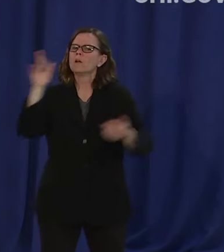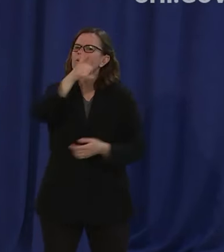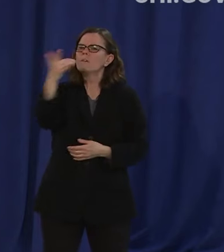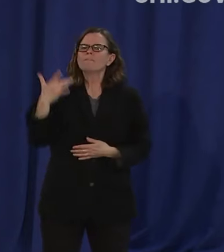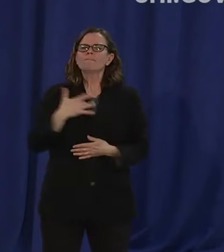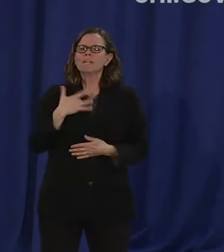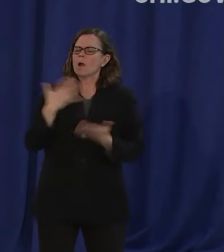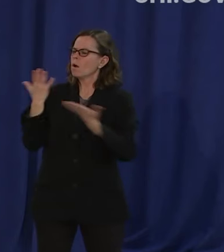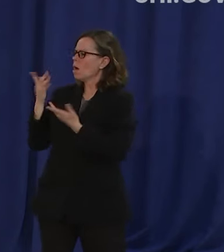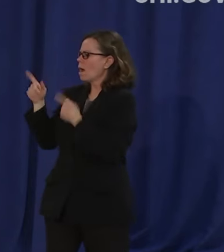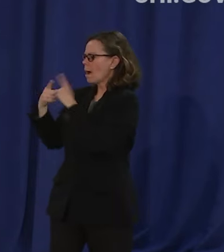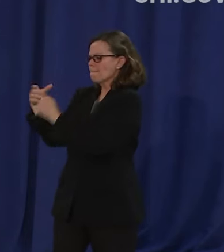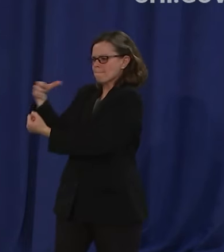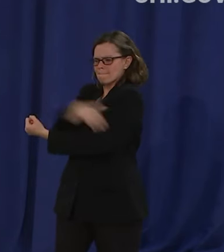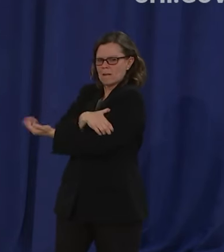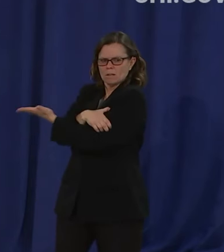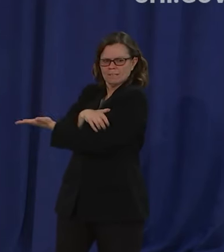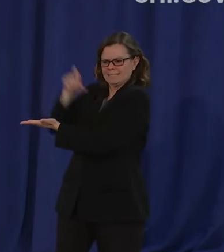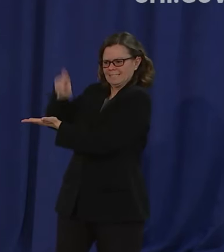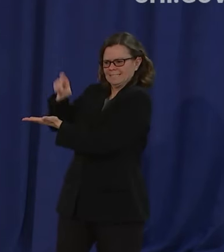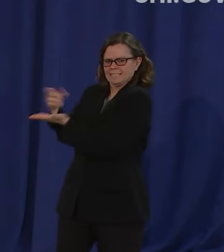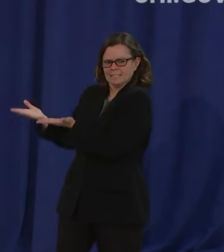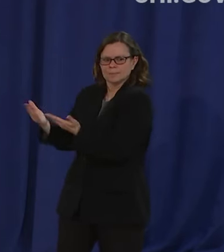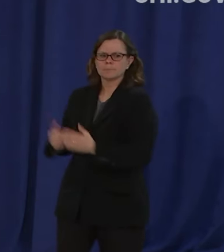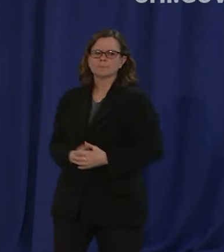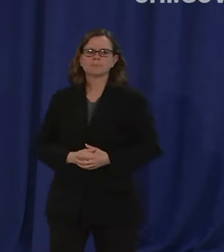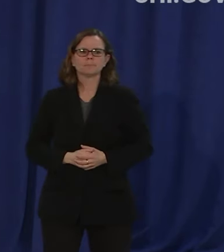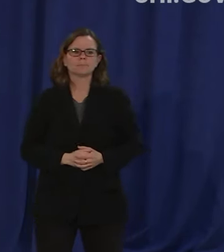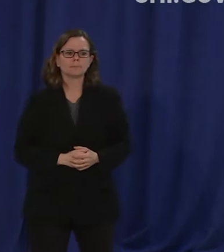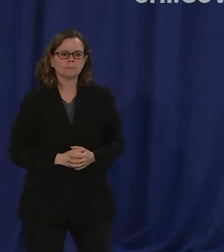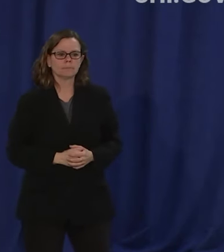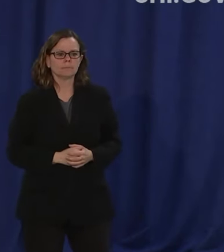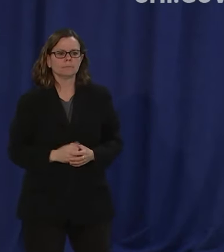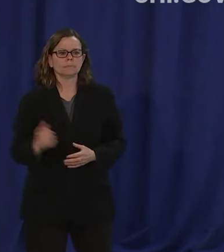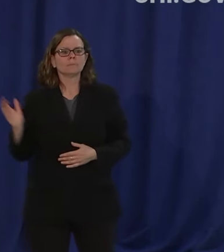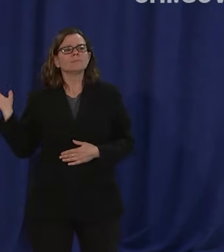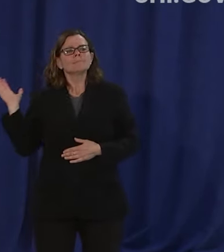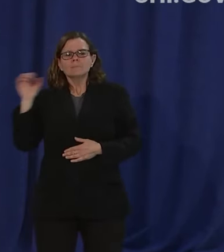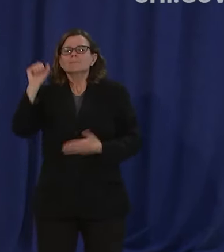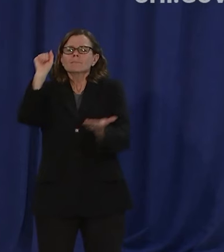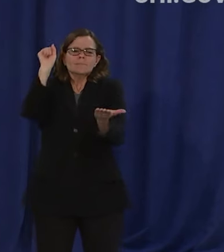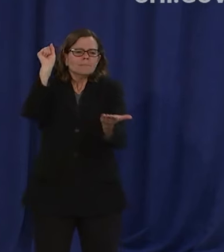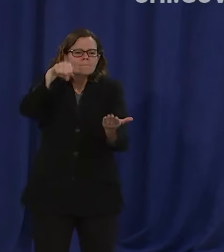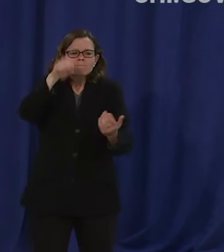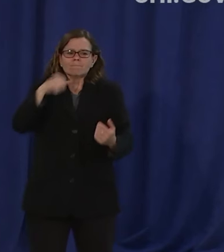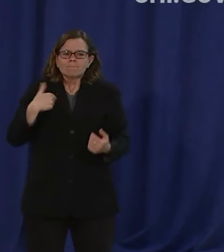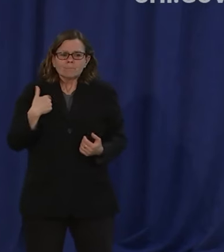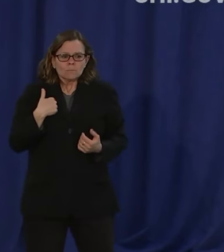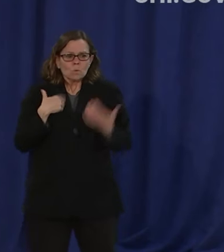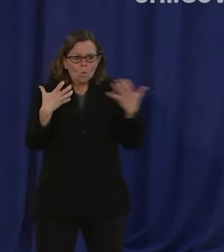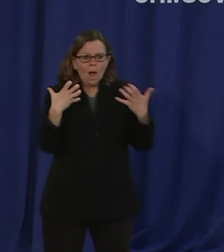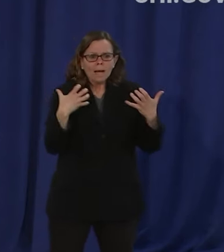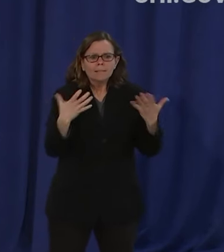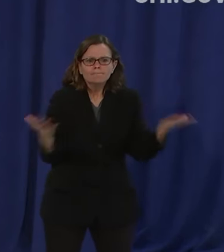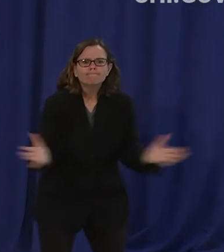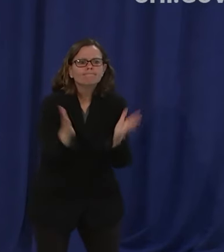pushing it off no we wanted to debate them but we saw um two aldermen um file a motion to